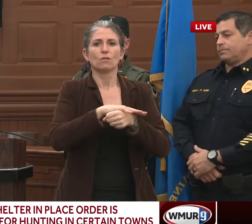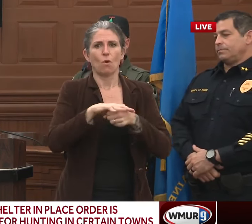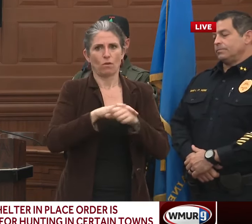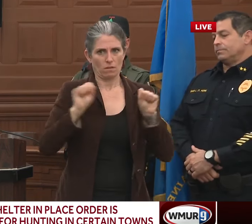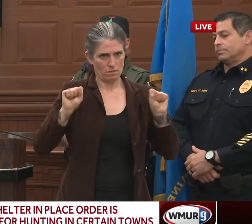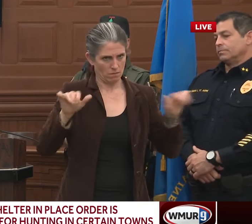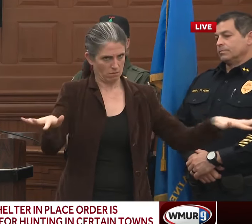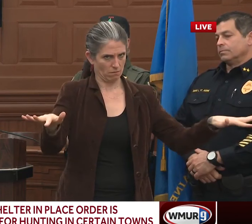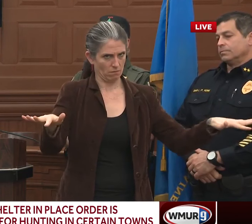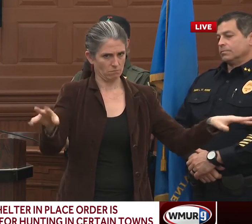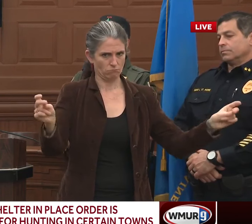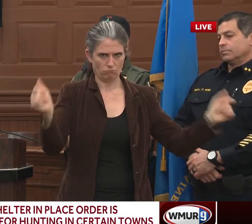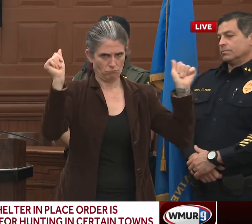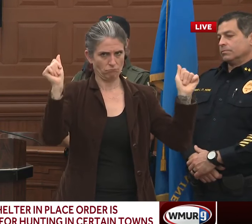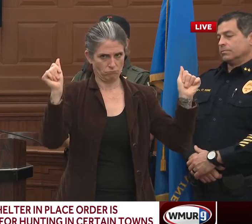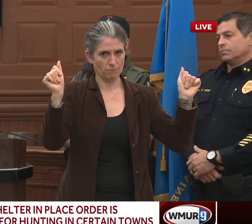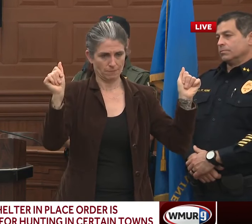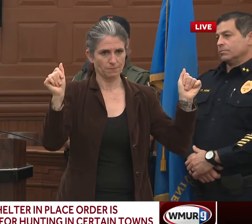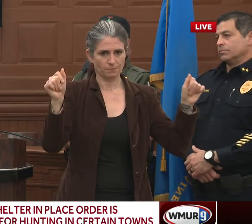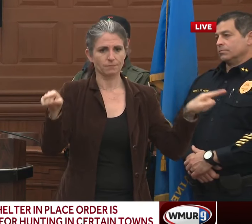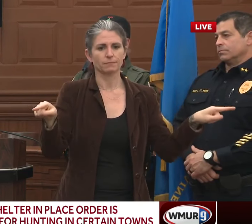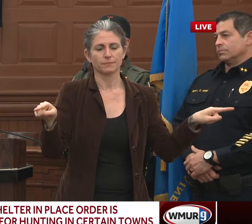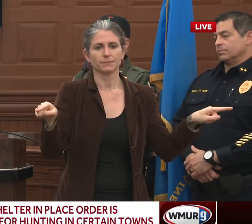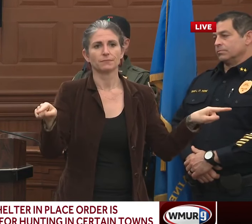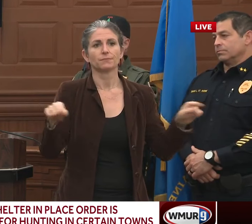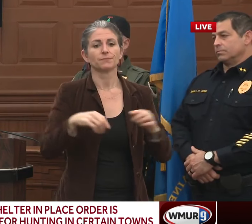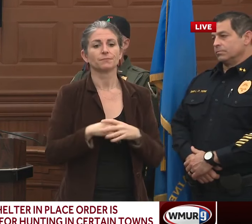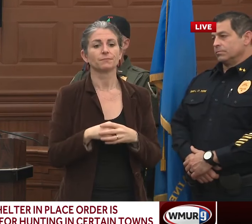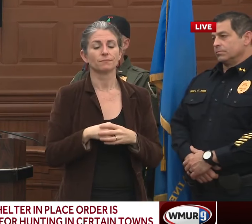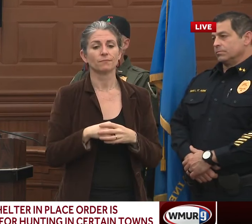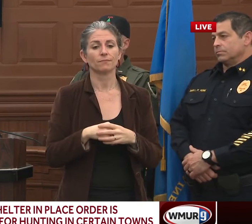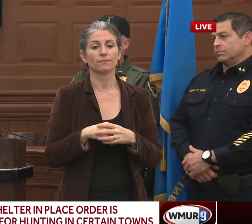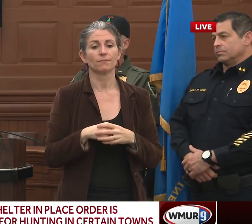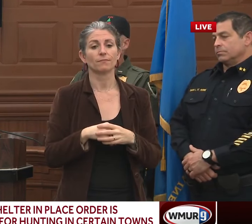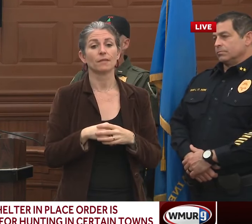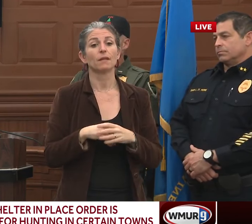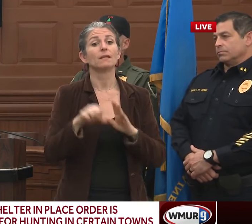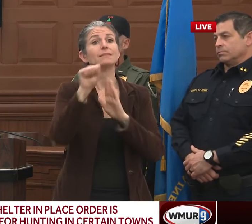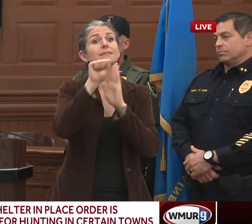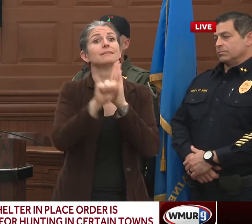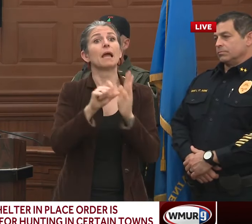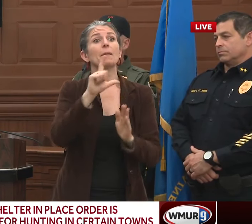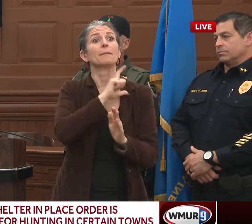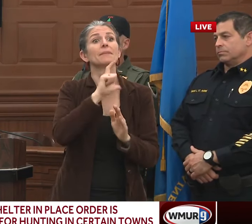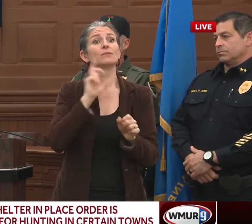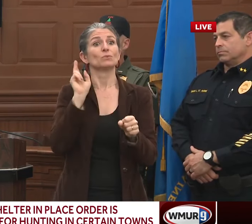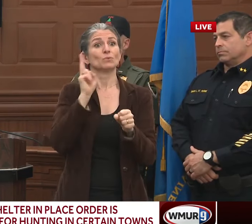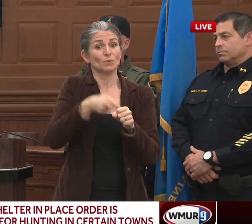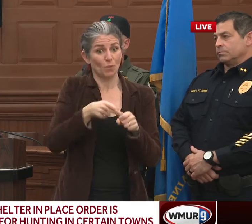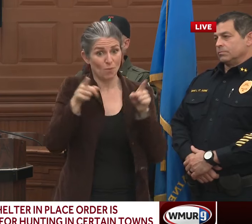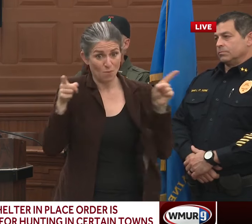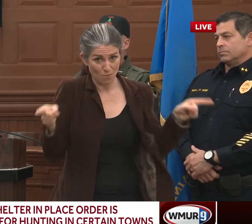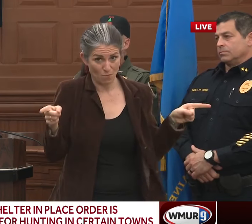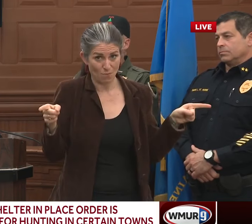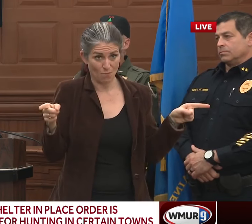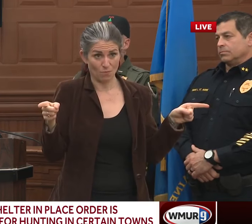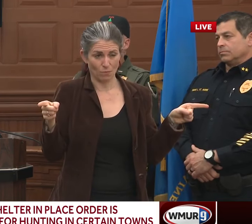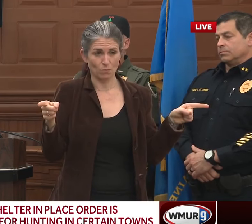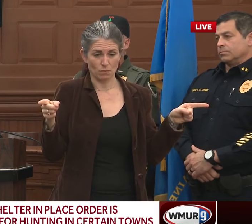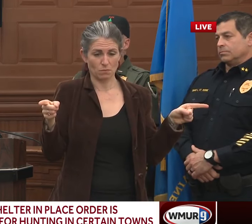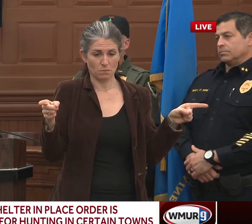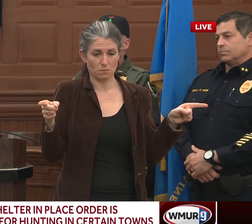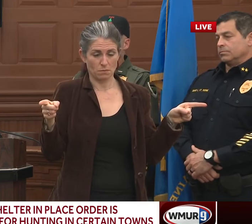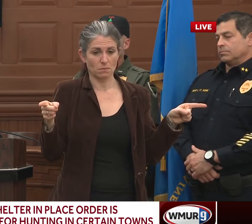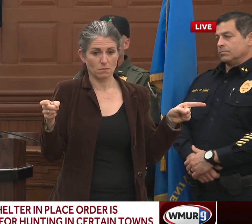particular call for service for the main state police through Department of Public Safety dispatches, is we got that second